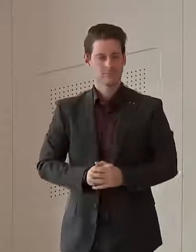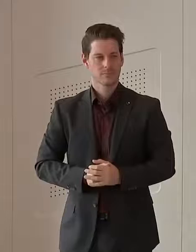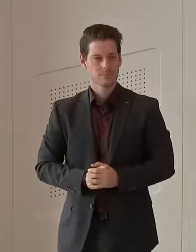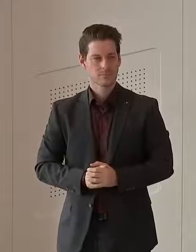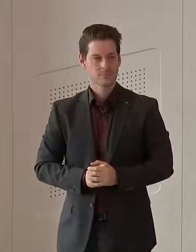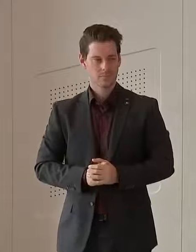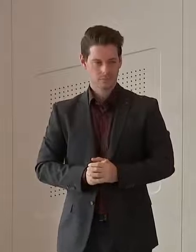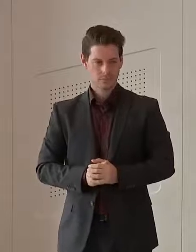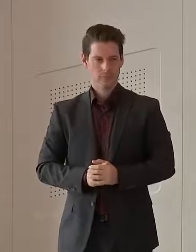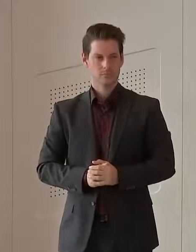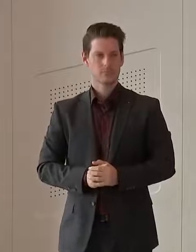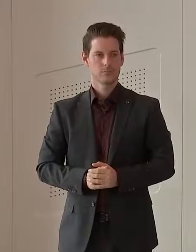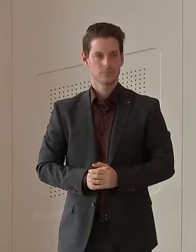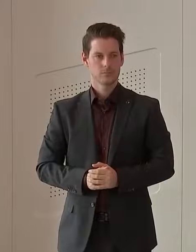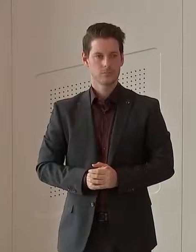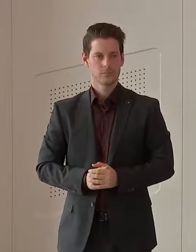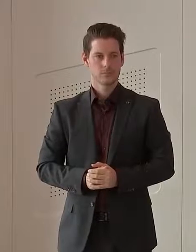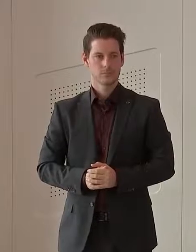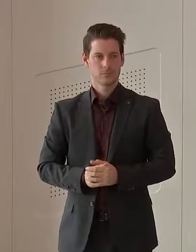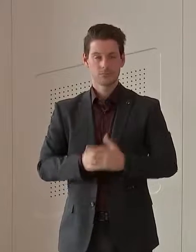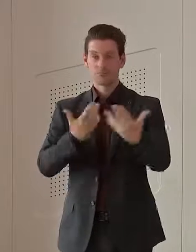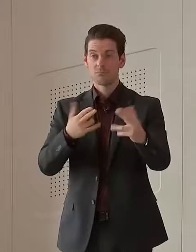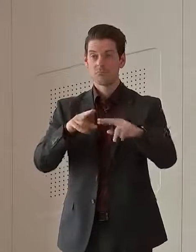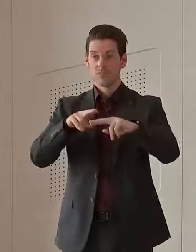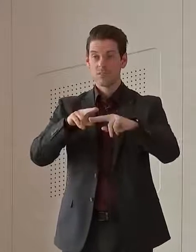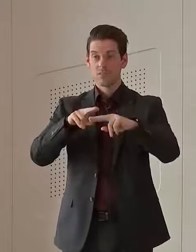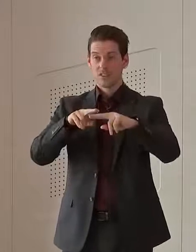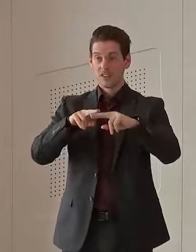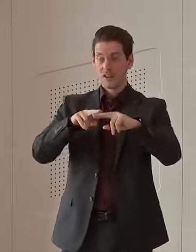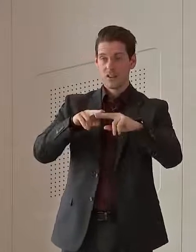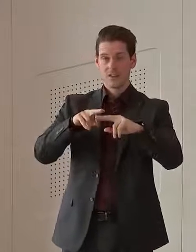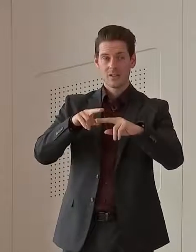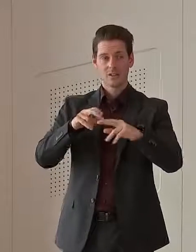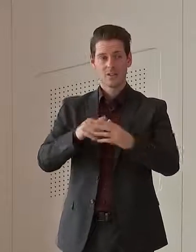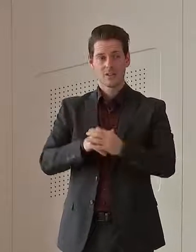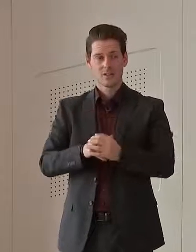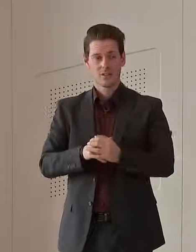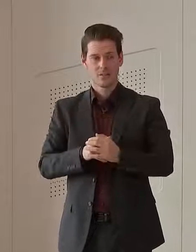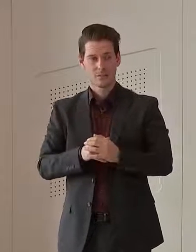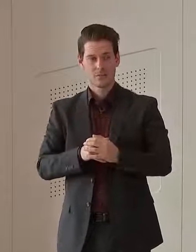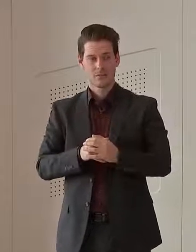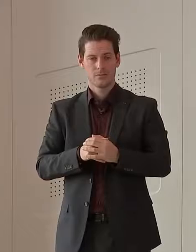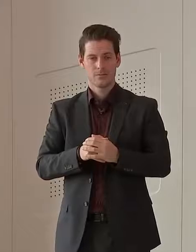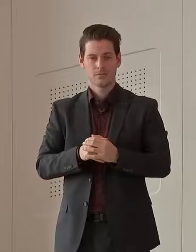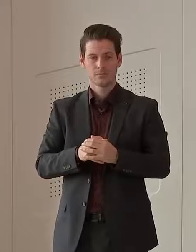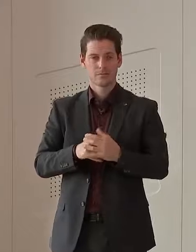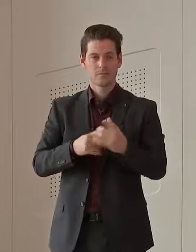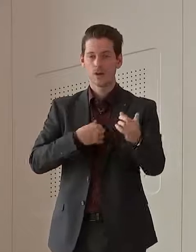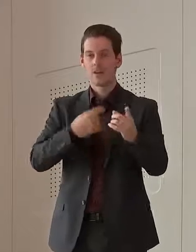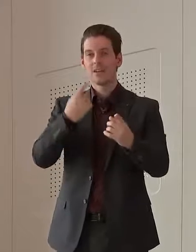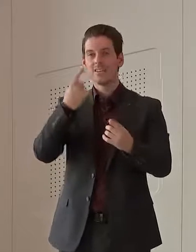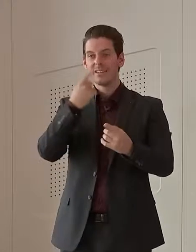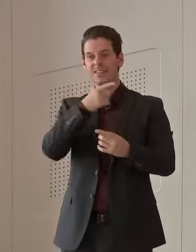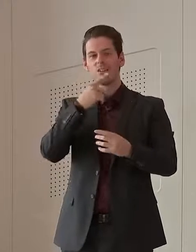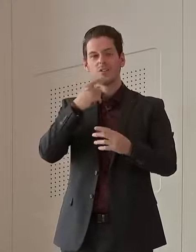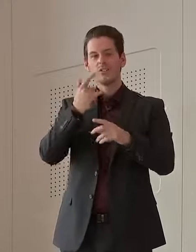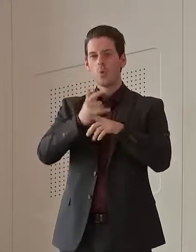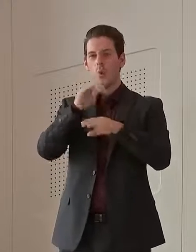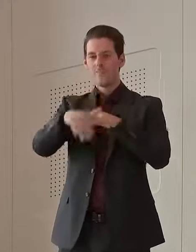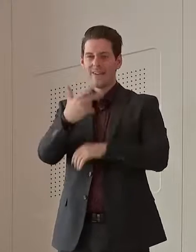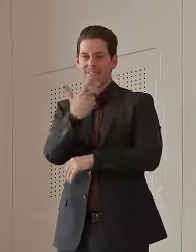reassurance can you give them? Like, on Friday, will we know we'll be heading towards those targets of 70% to 80%? Oh, I haven't seen the modelling. So,